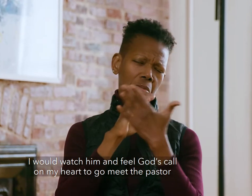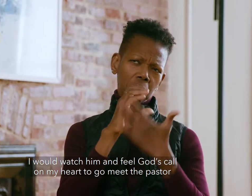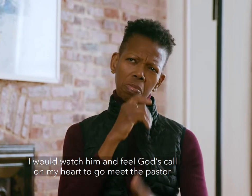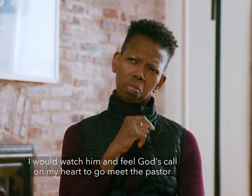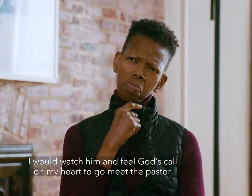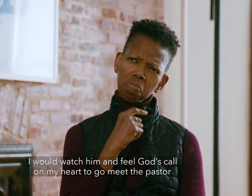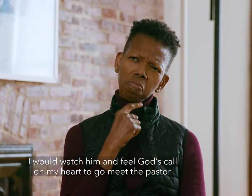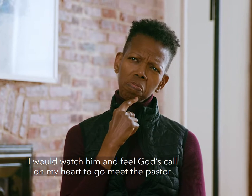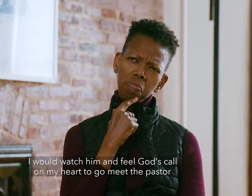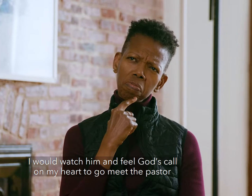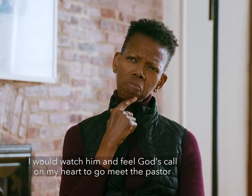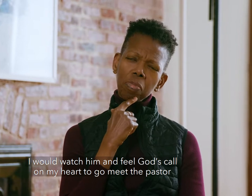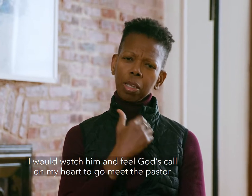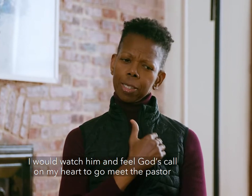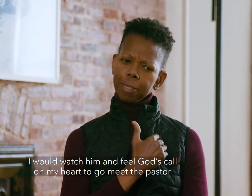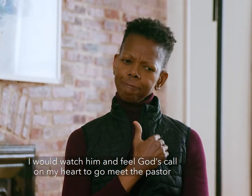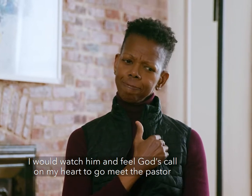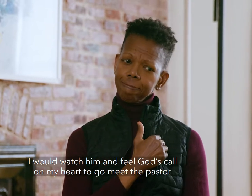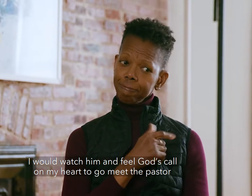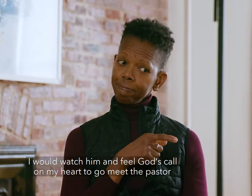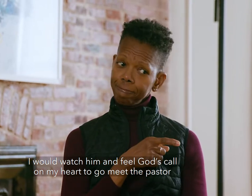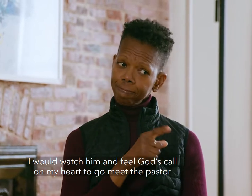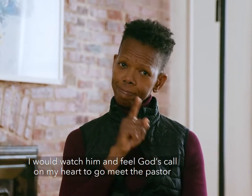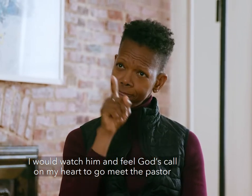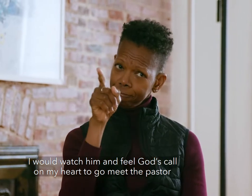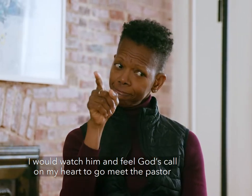I would watch him and feel God's call on my heart to go meet the pastor.